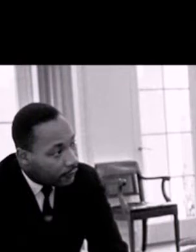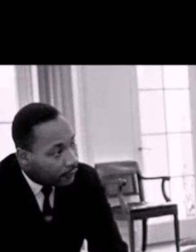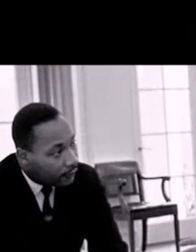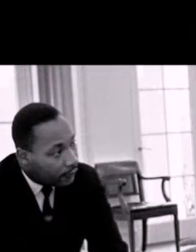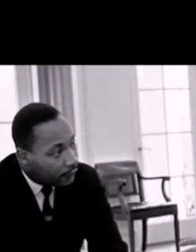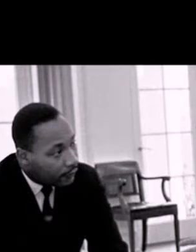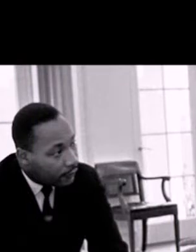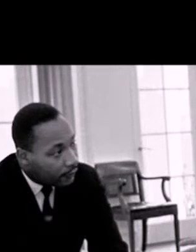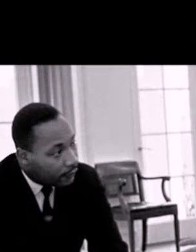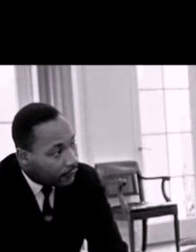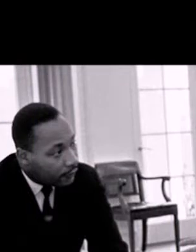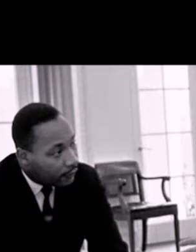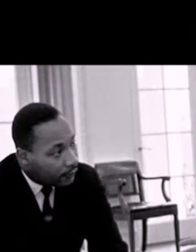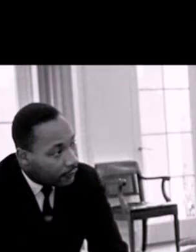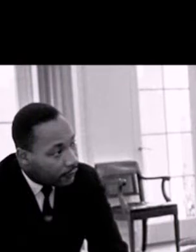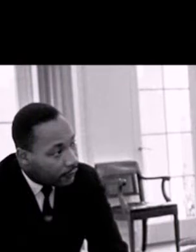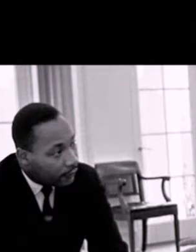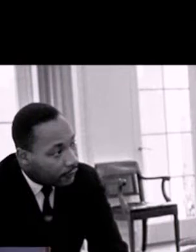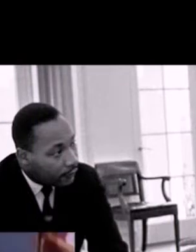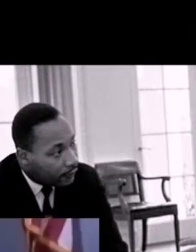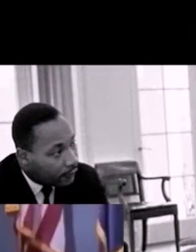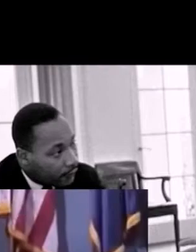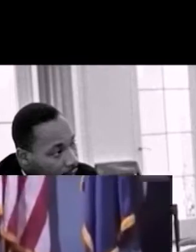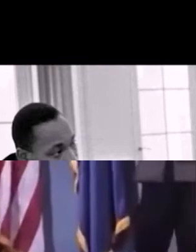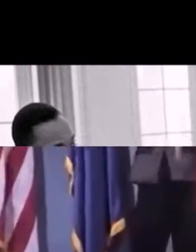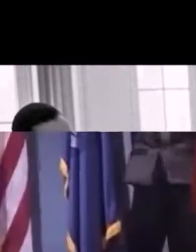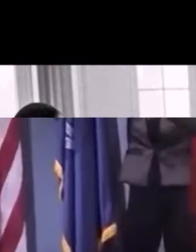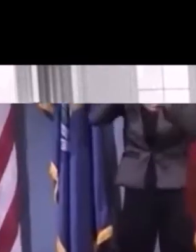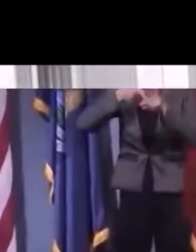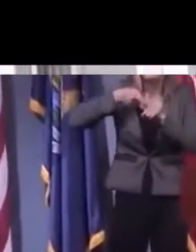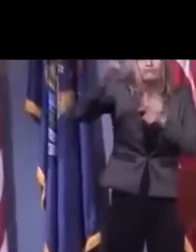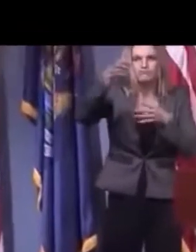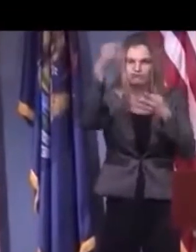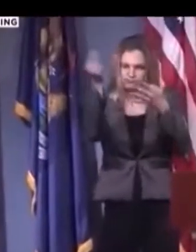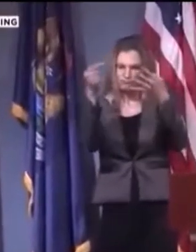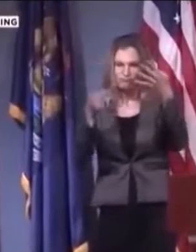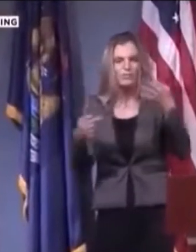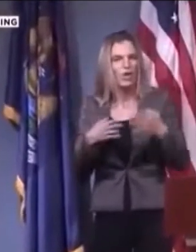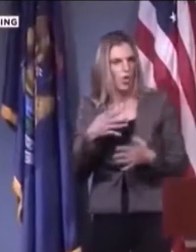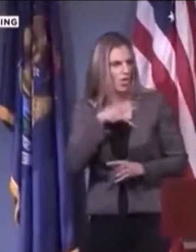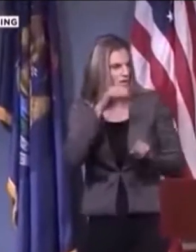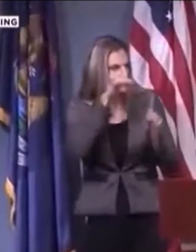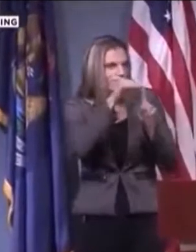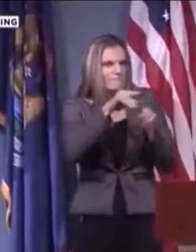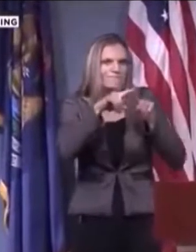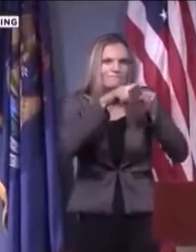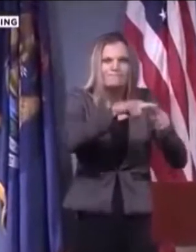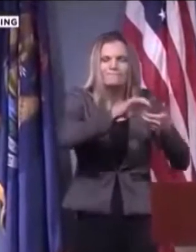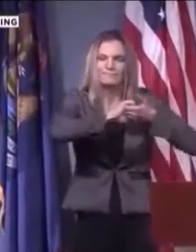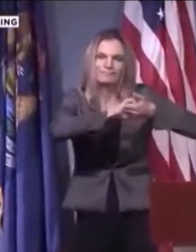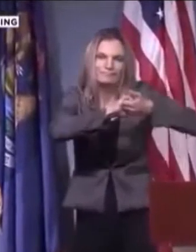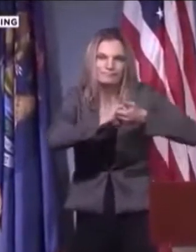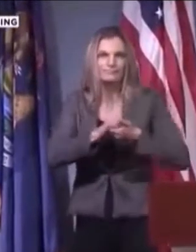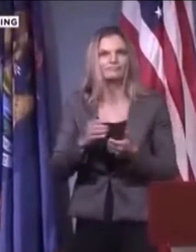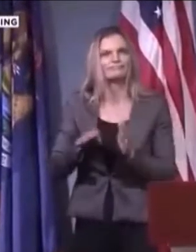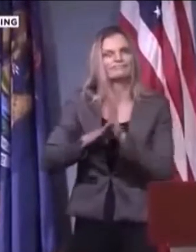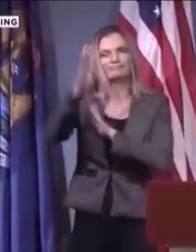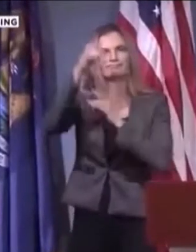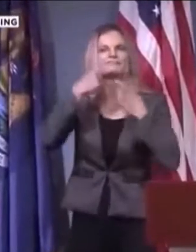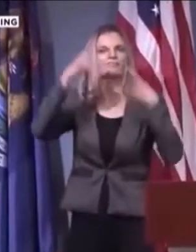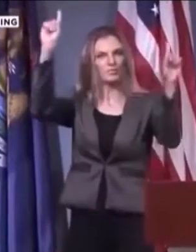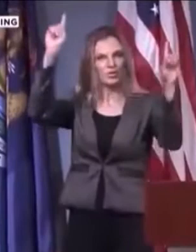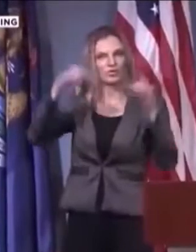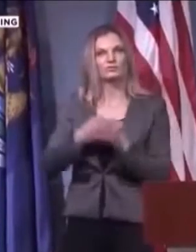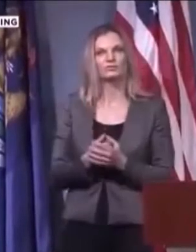This is where it all comes from. Right. Well, anyhow, uh, foot in mouth, you know, she goes on to